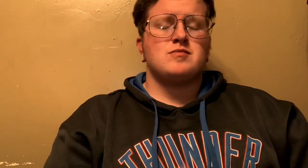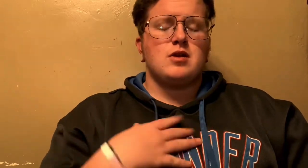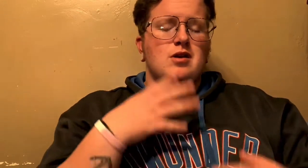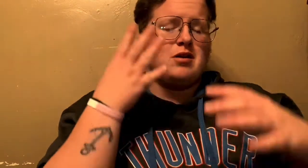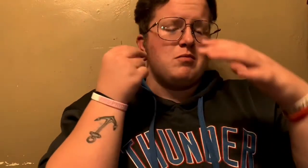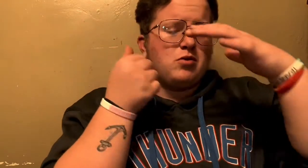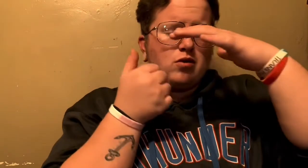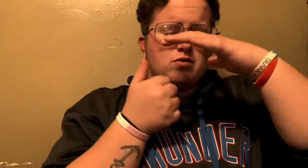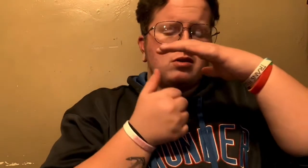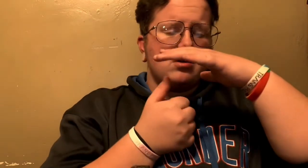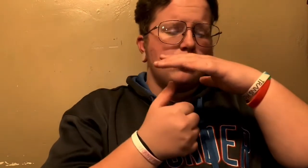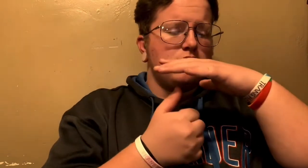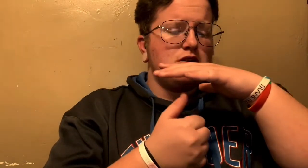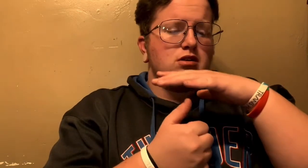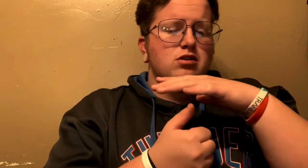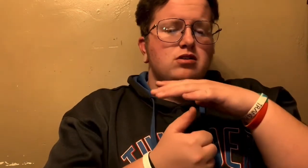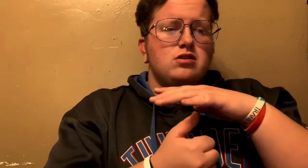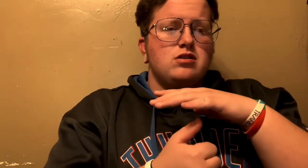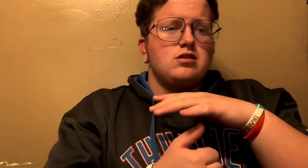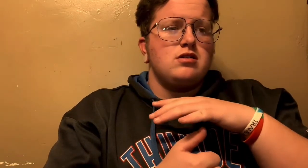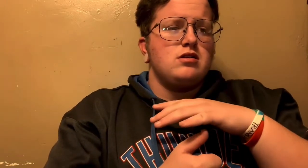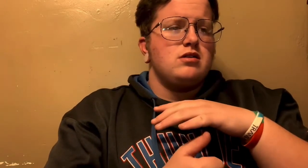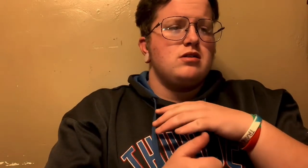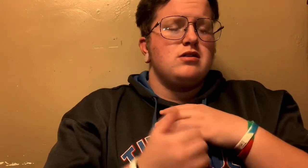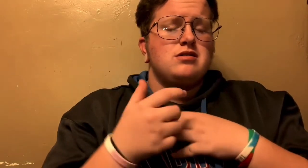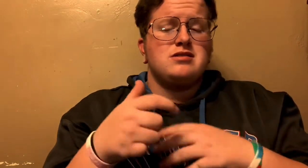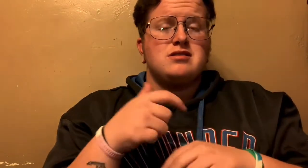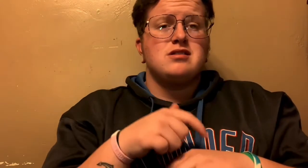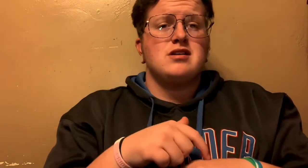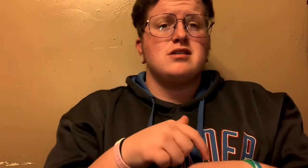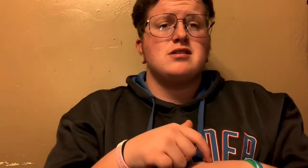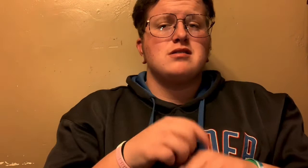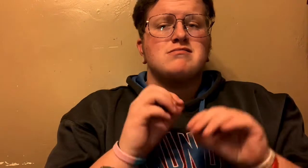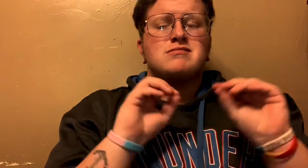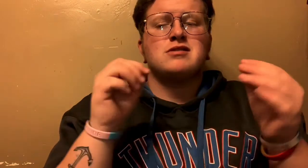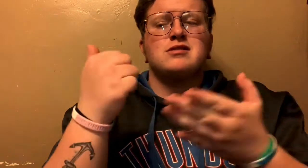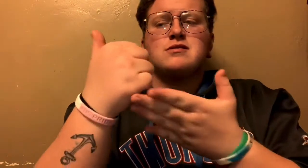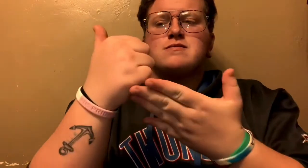I'm going under in this time, I fear there's no one to save me